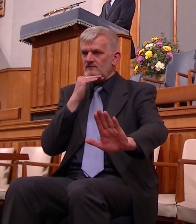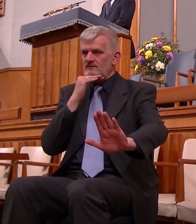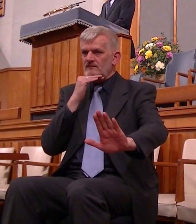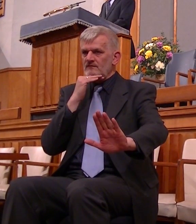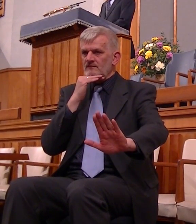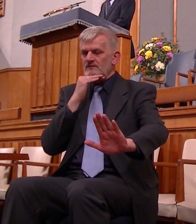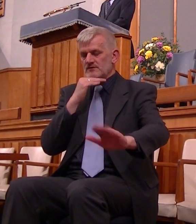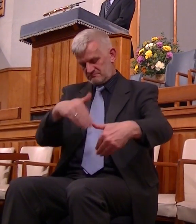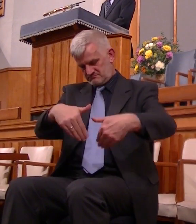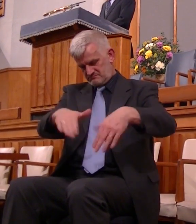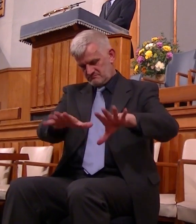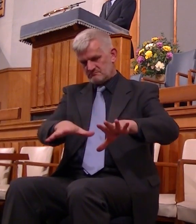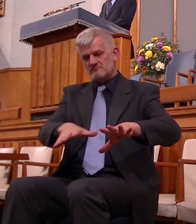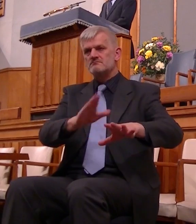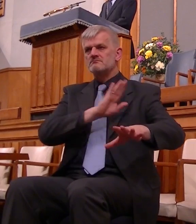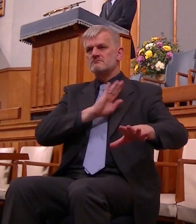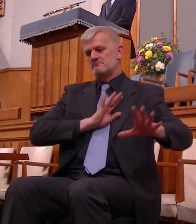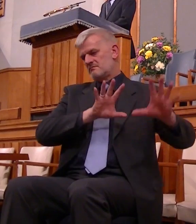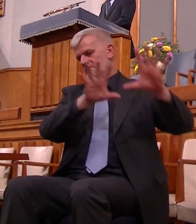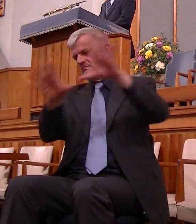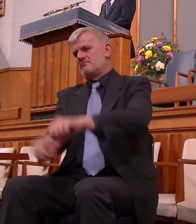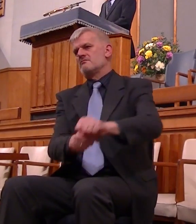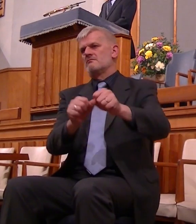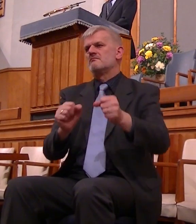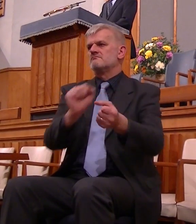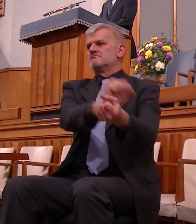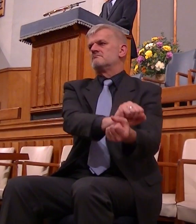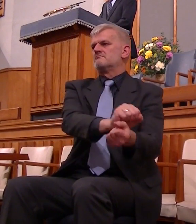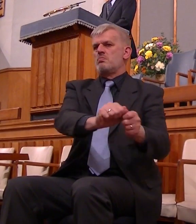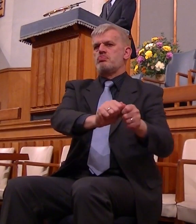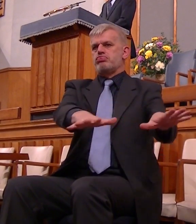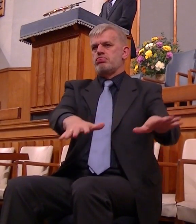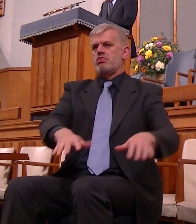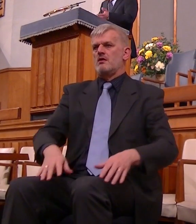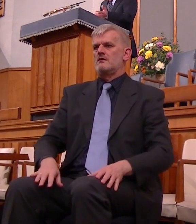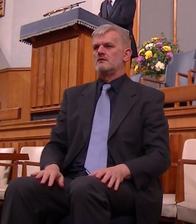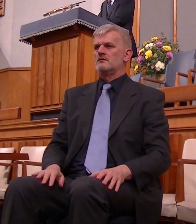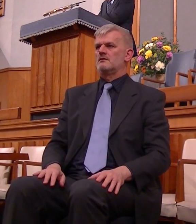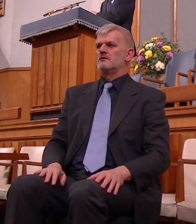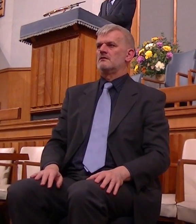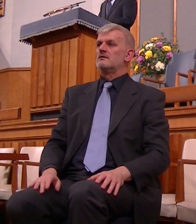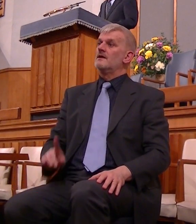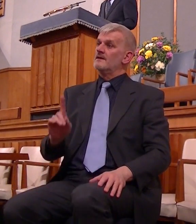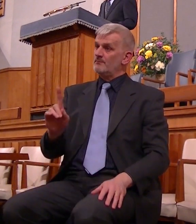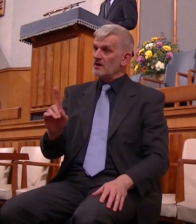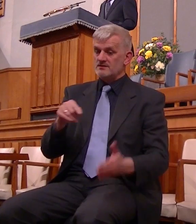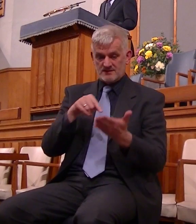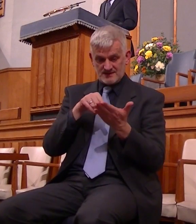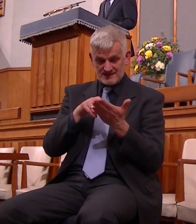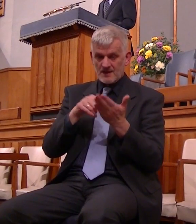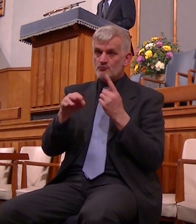went off into captivity and were dispersed and were no more as a nation but they come back in these